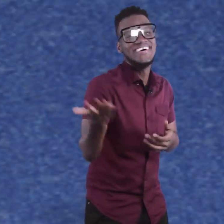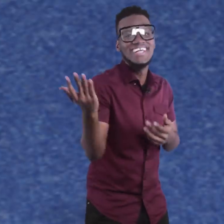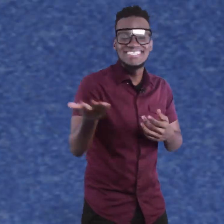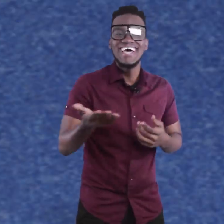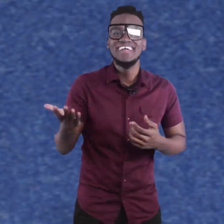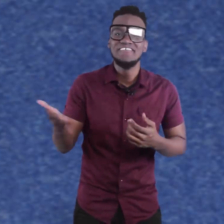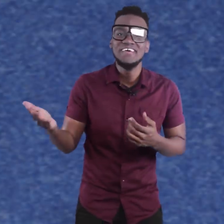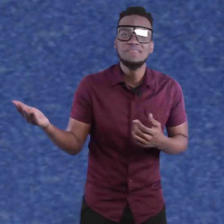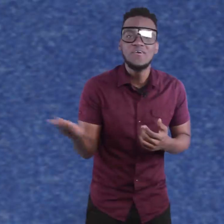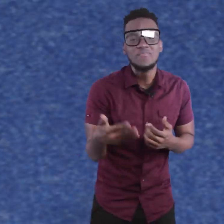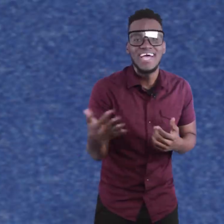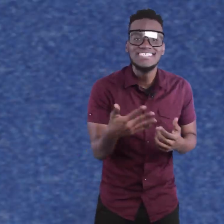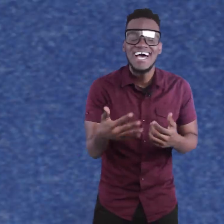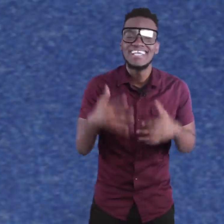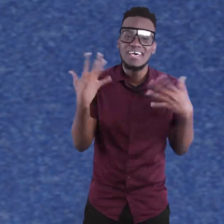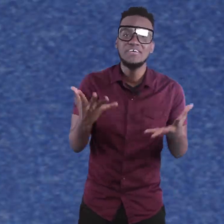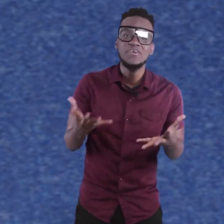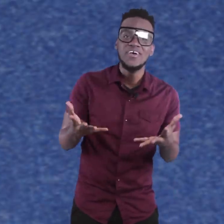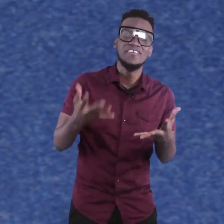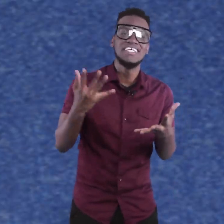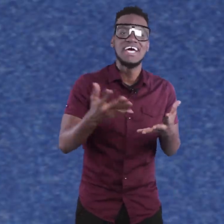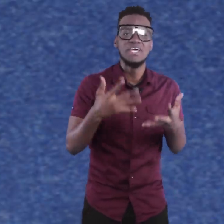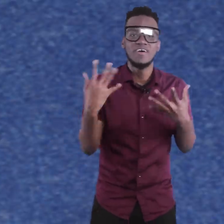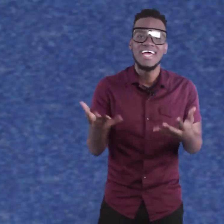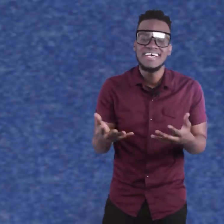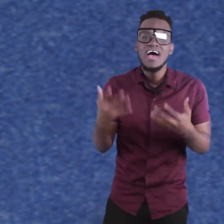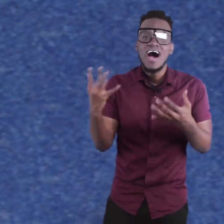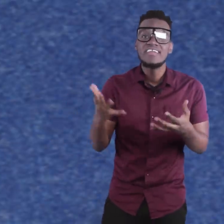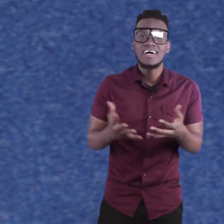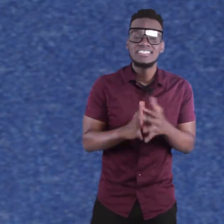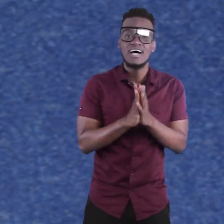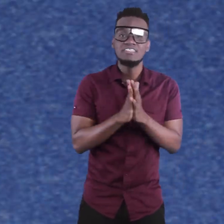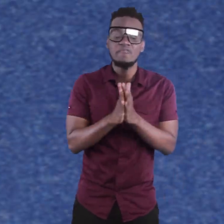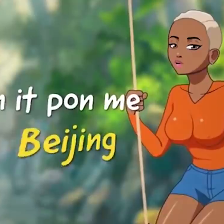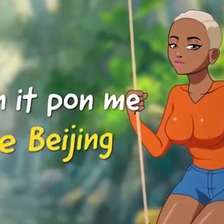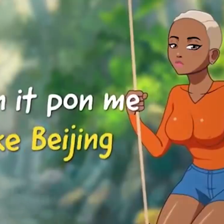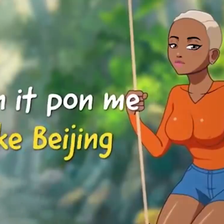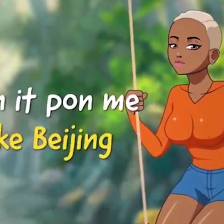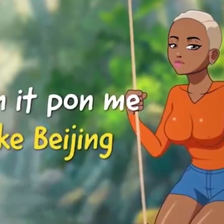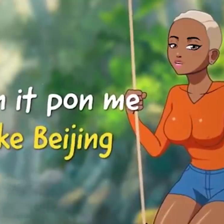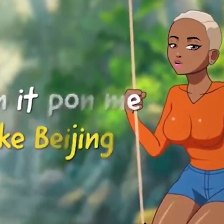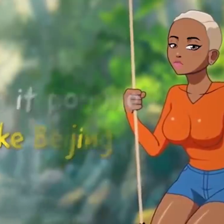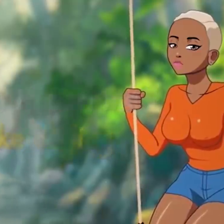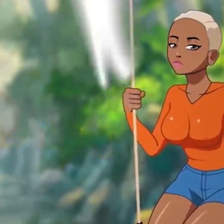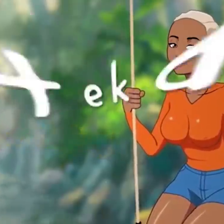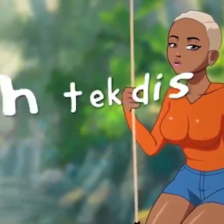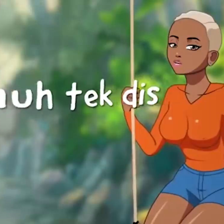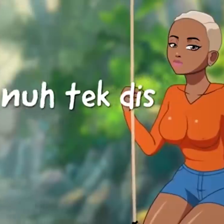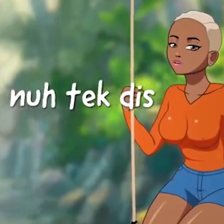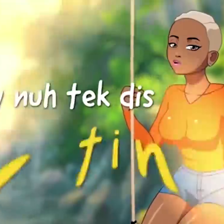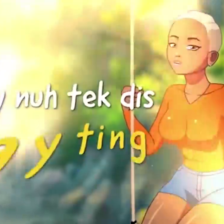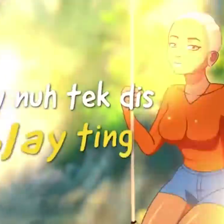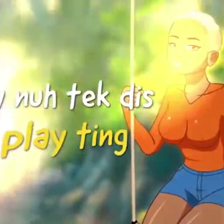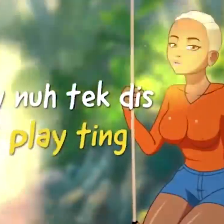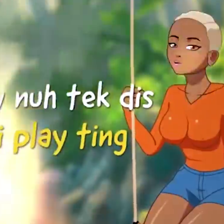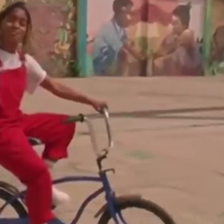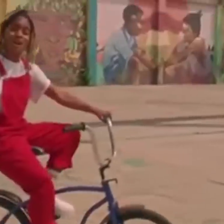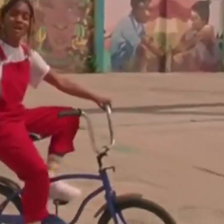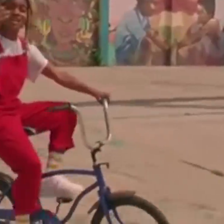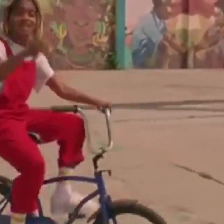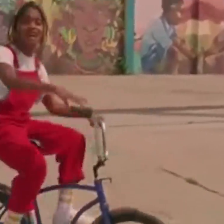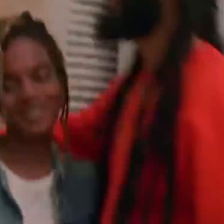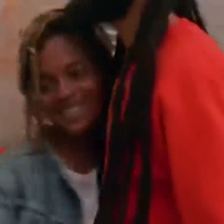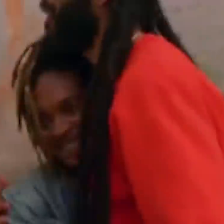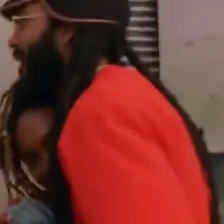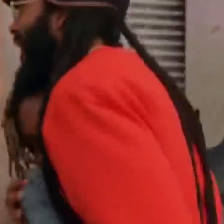Well you know that's the end of video. I hope you enjoyed. Let me know if you think that there were any other songs from female artists in 2018 that you think a lot of